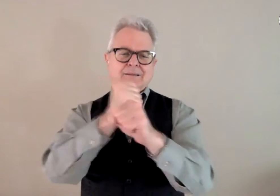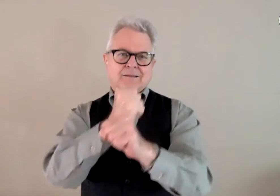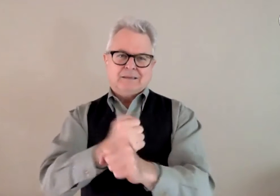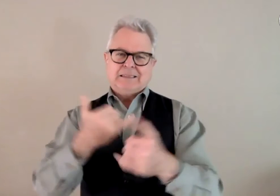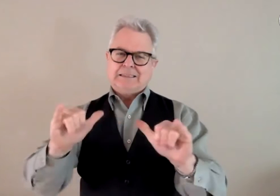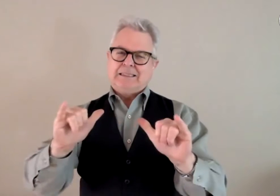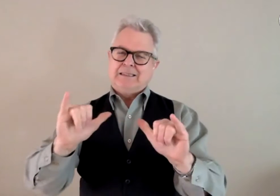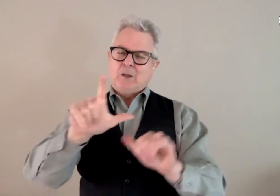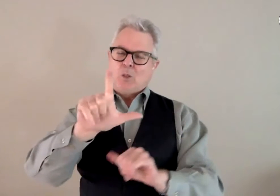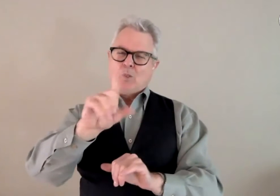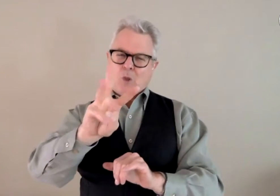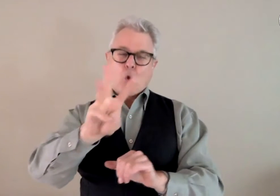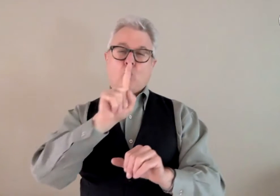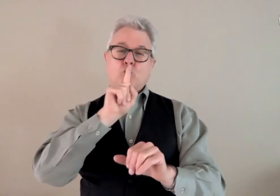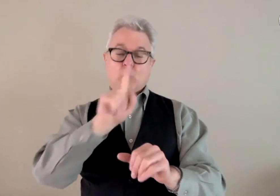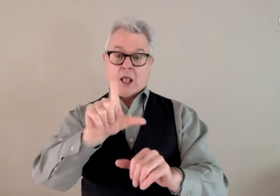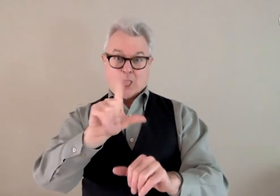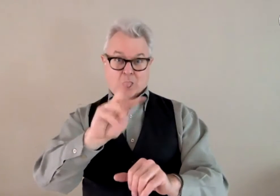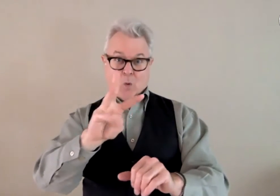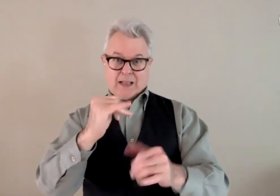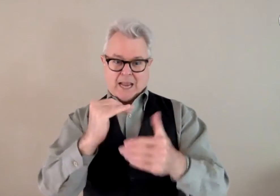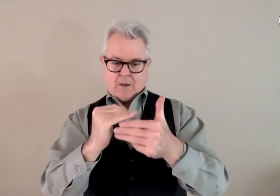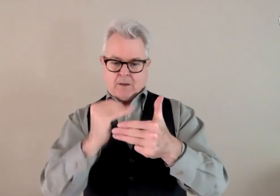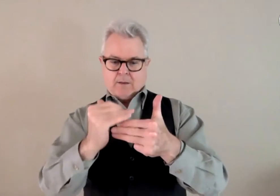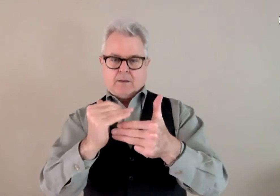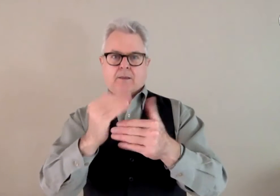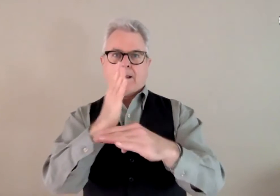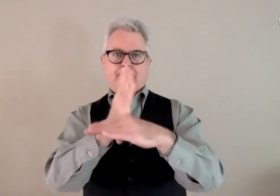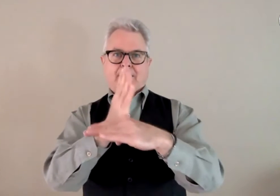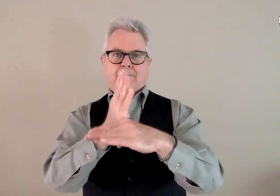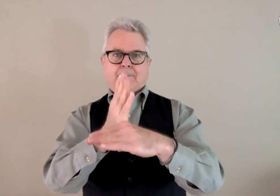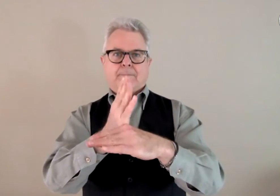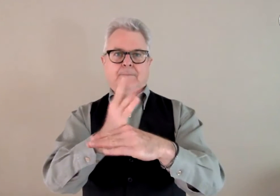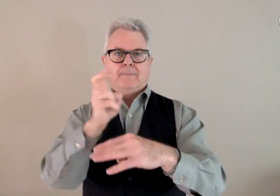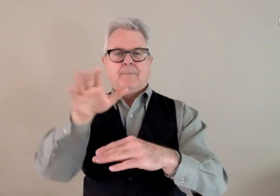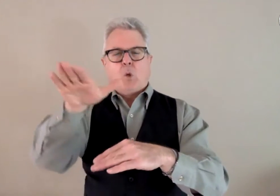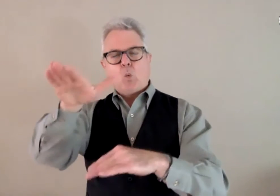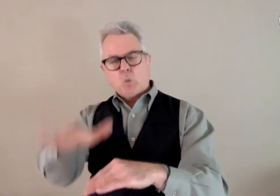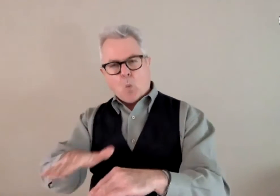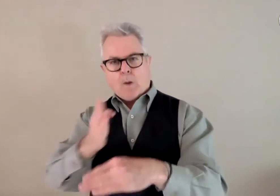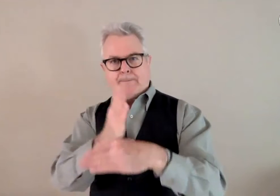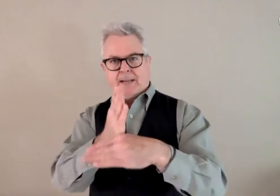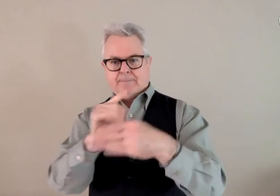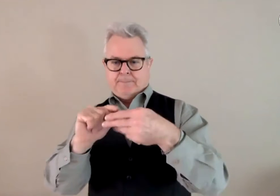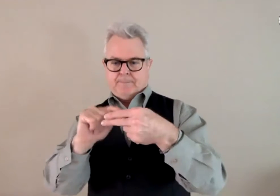Now, the CDC still has this statistic showing low and medium.